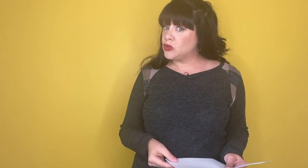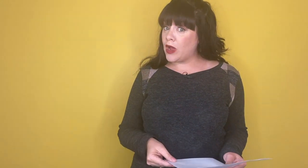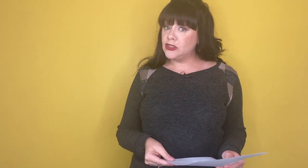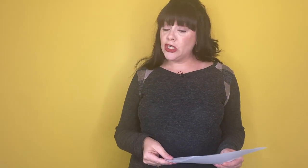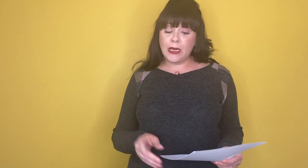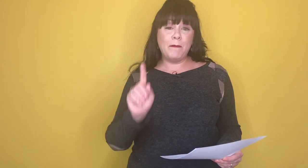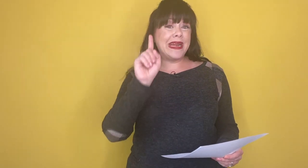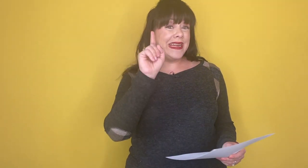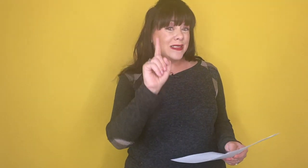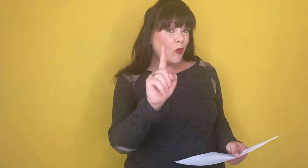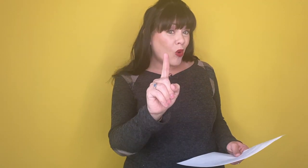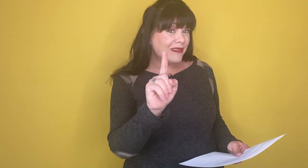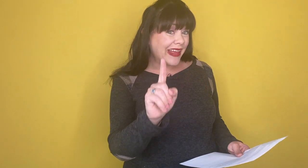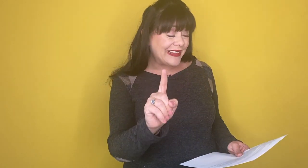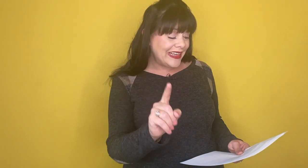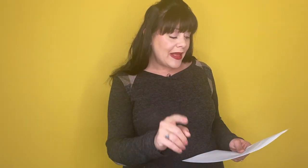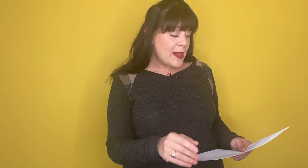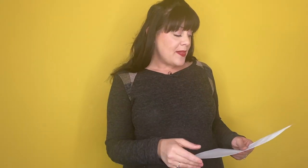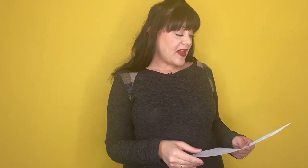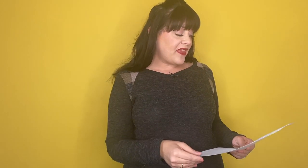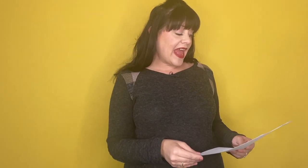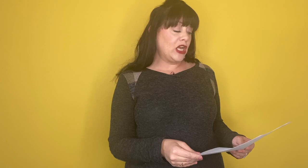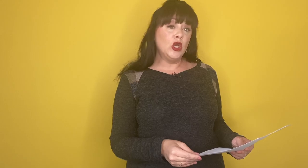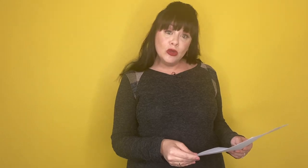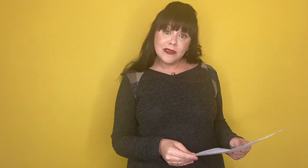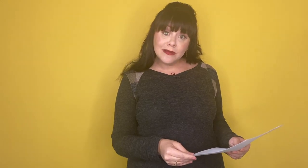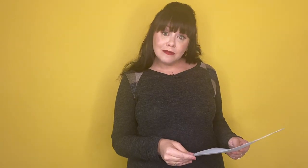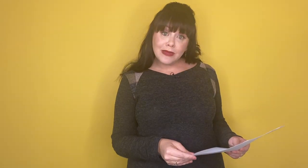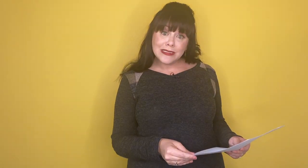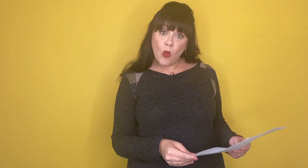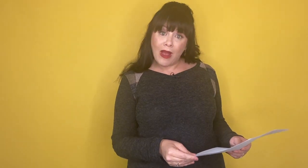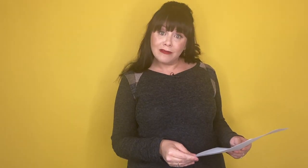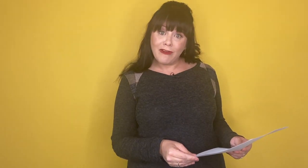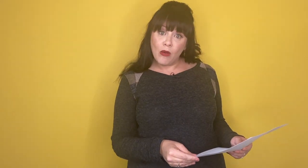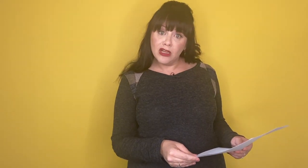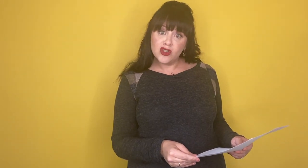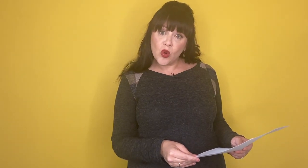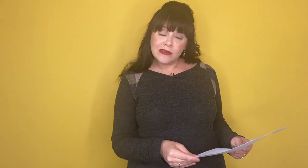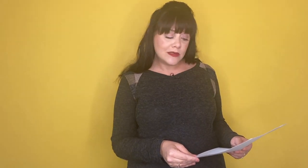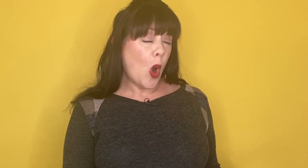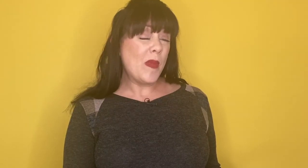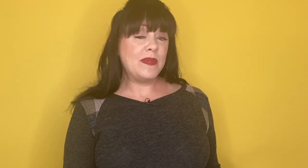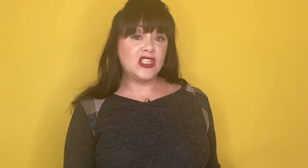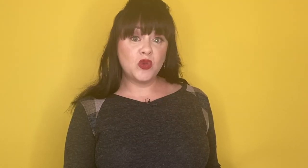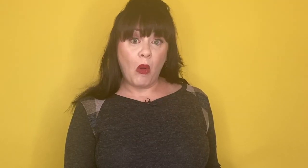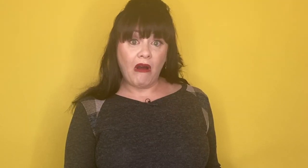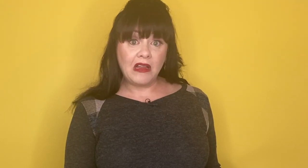wild turkey. But it is more likely that they had goose as the wild fowl of choice. Or maybe swan.